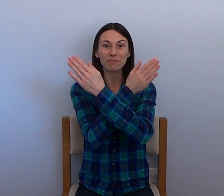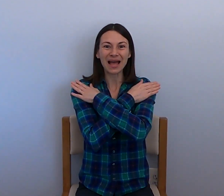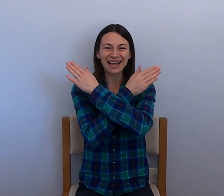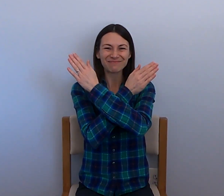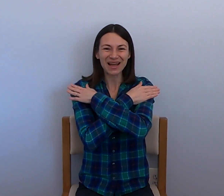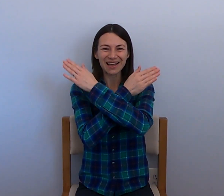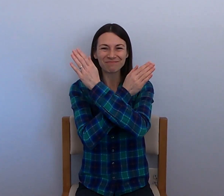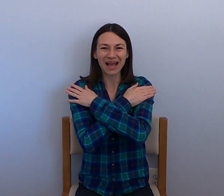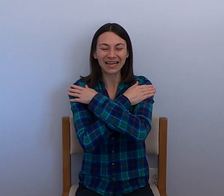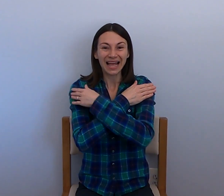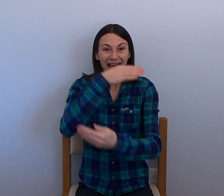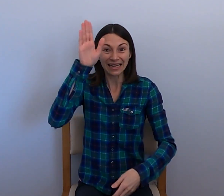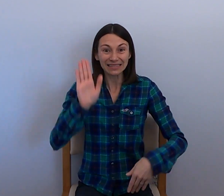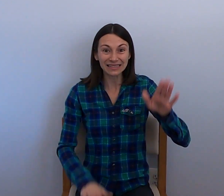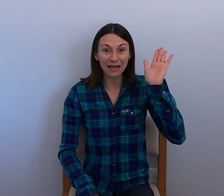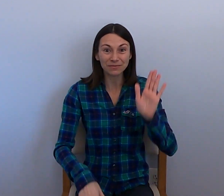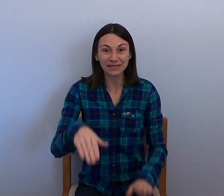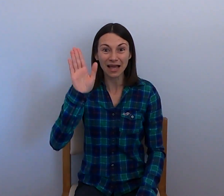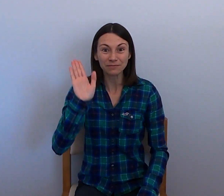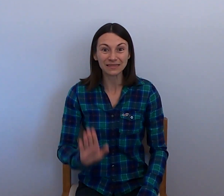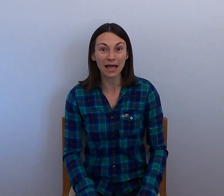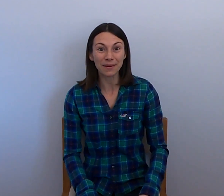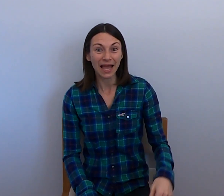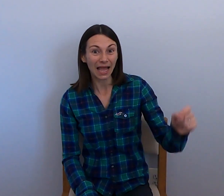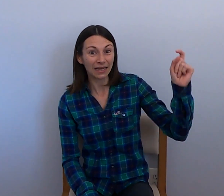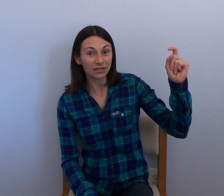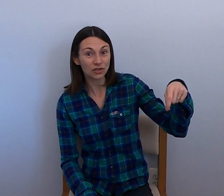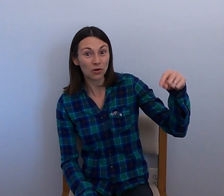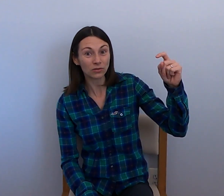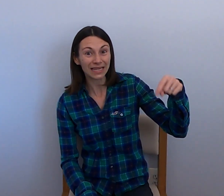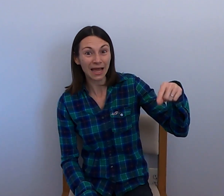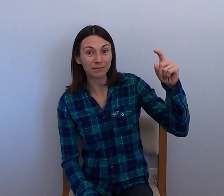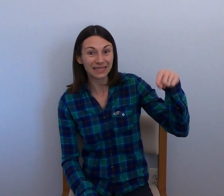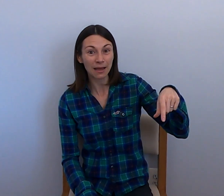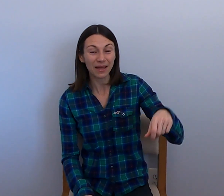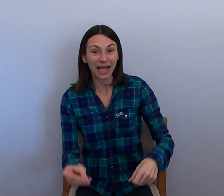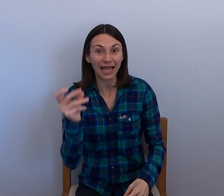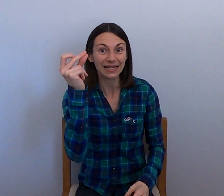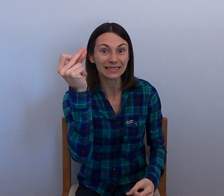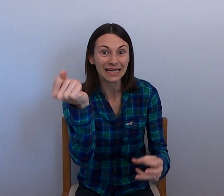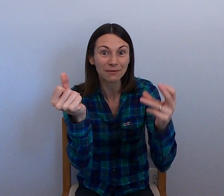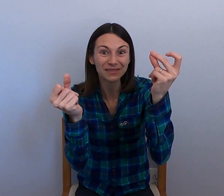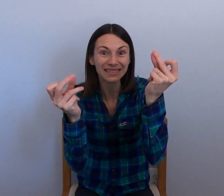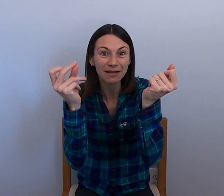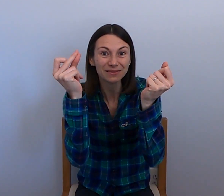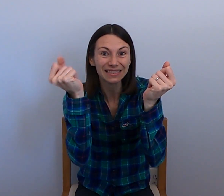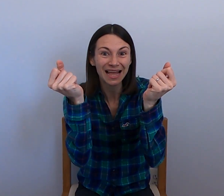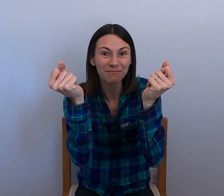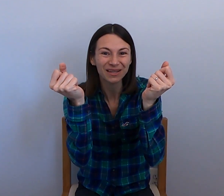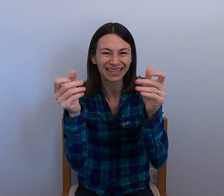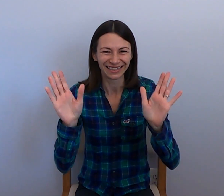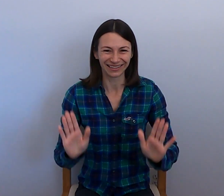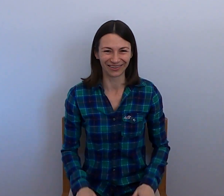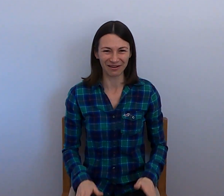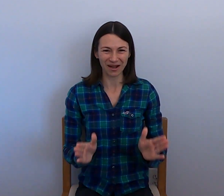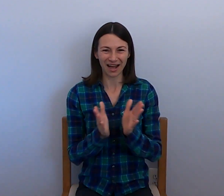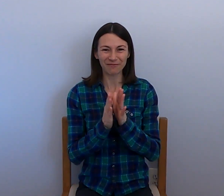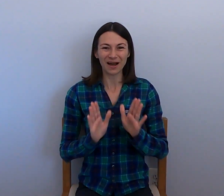a pat, pat, pat and a slap, slap, slap and a toe tap tap and a snap, snap and Grandpapa